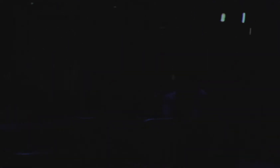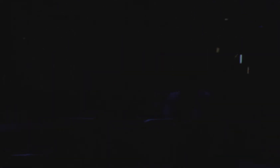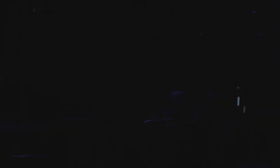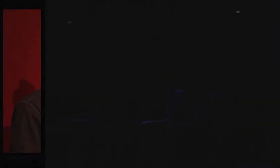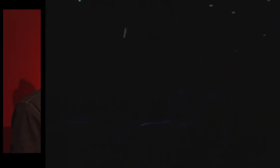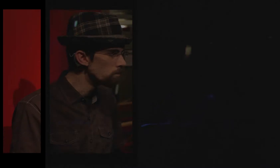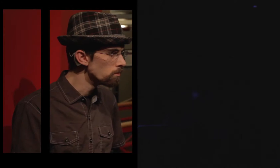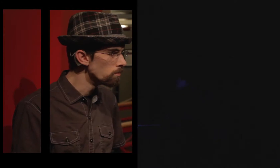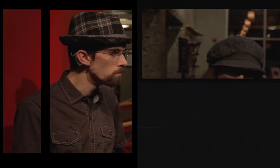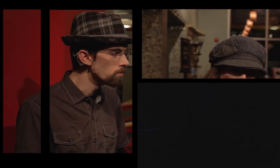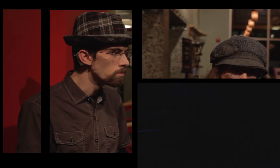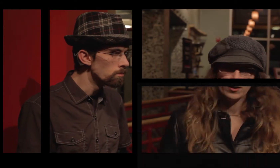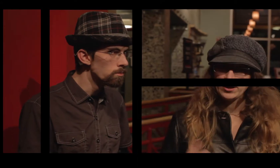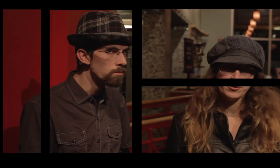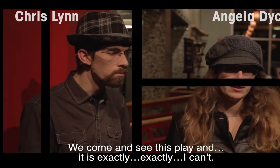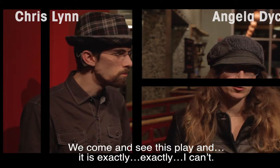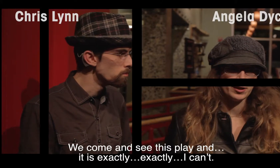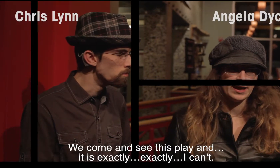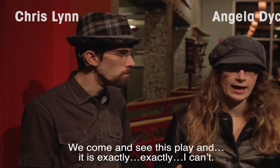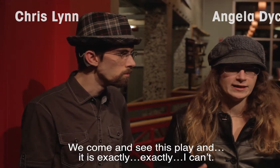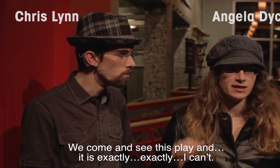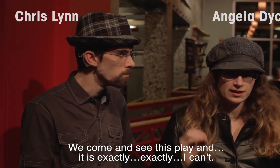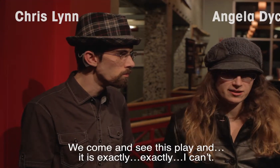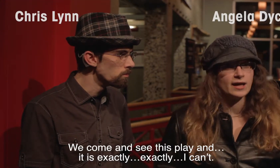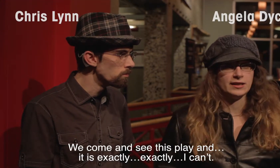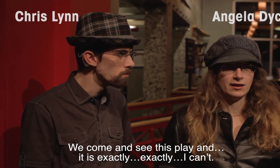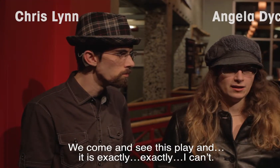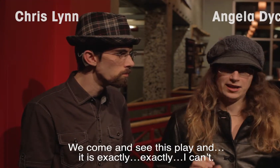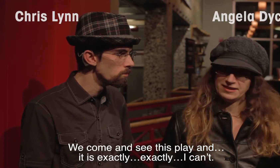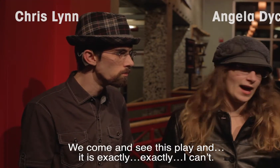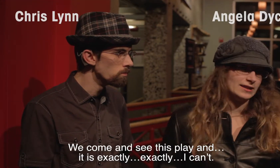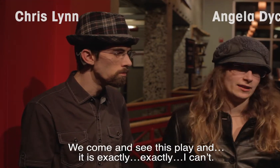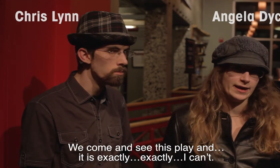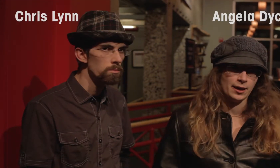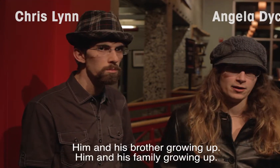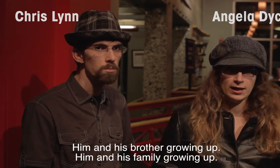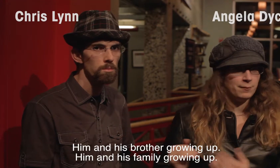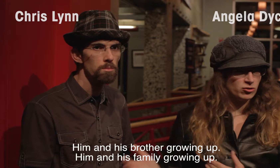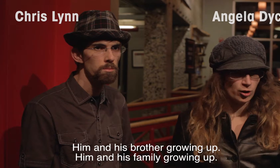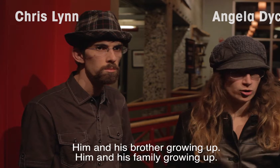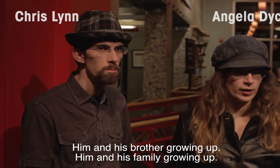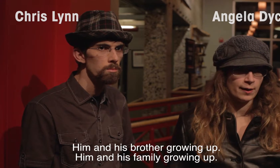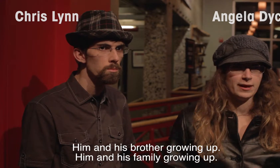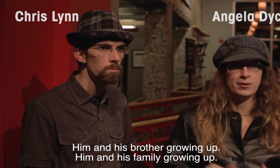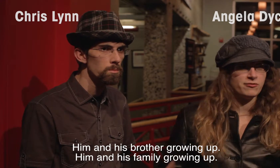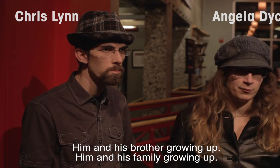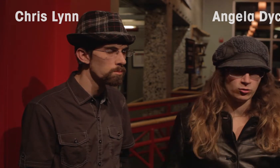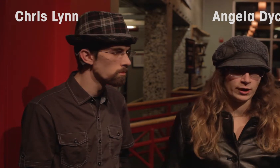I know. Then we come and see this play. And it is exactly, exactly like him and his brother growing up. Him and his family growing